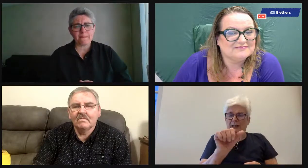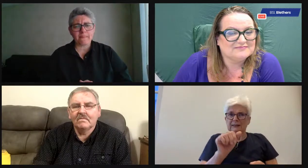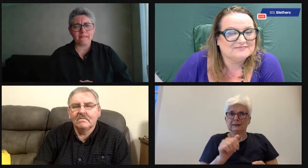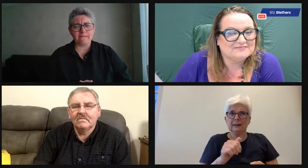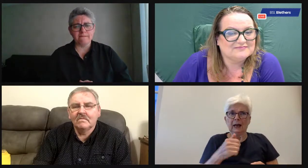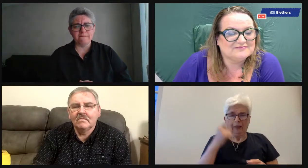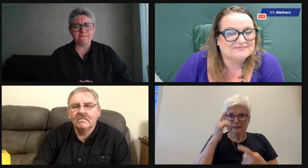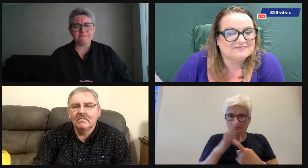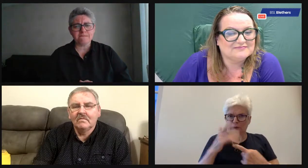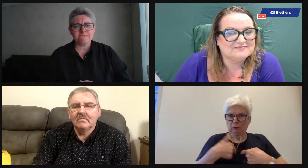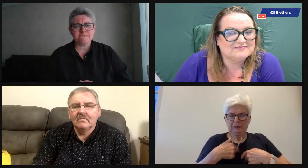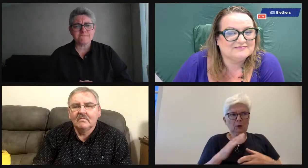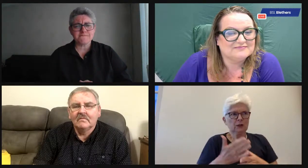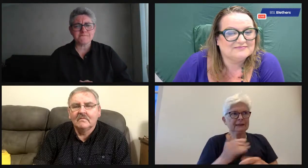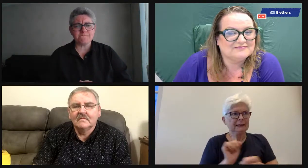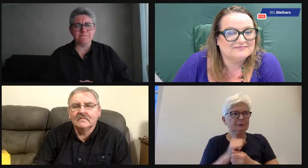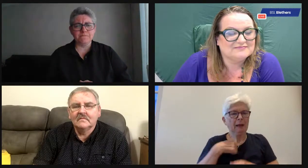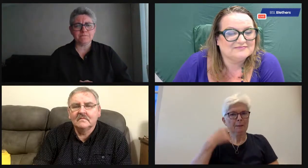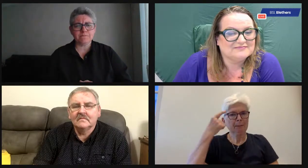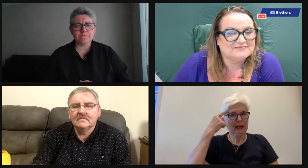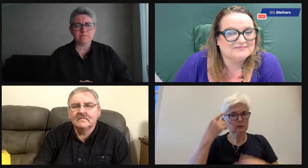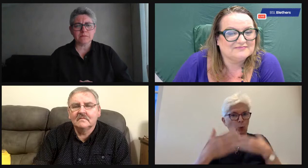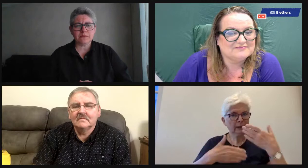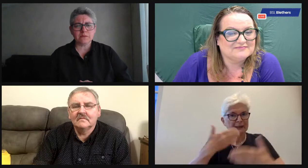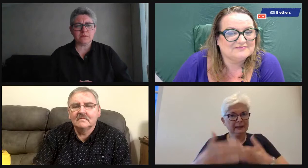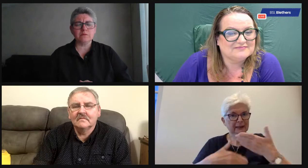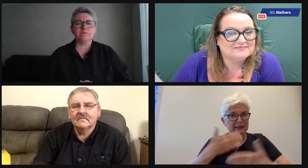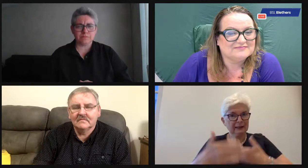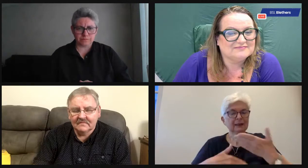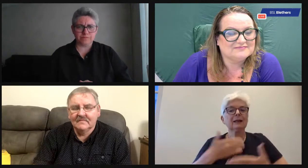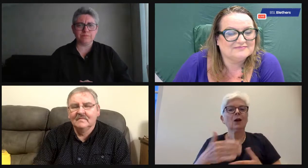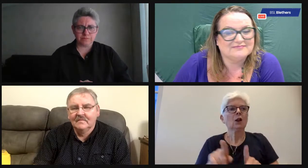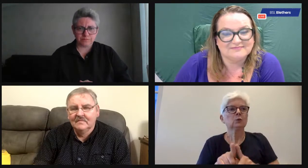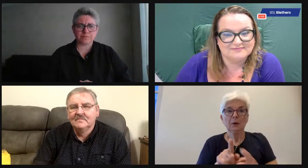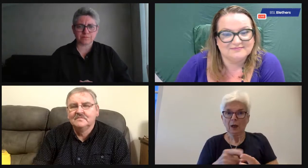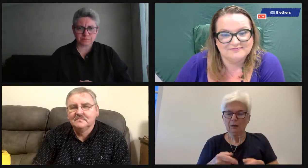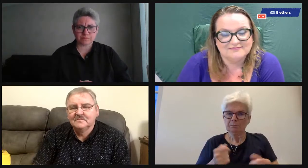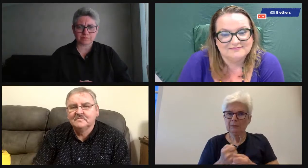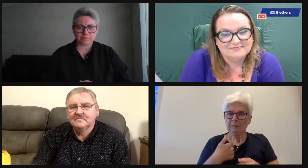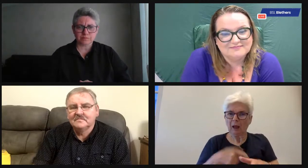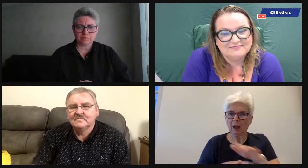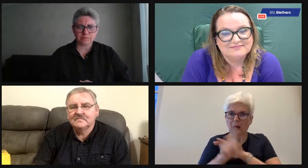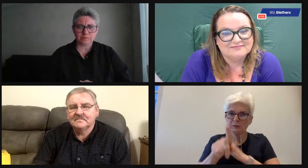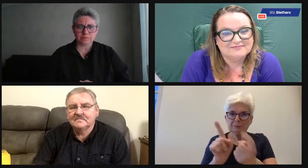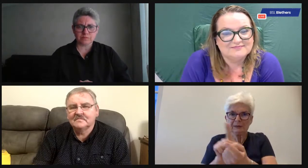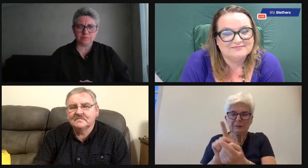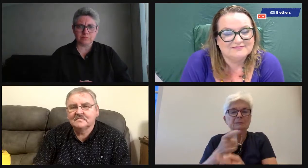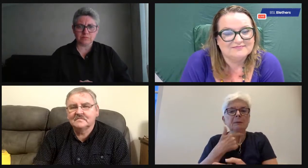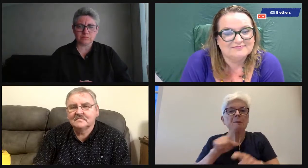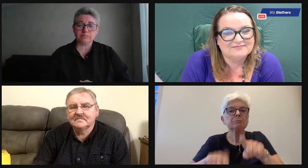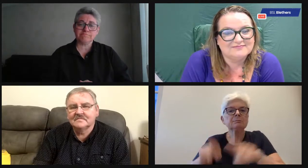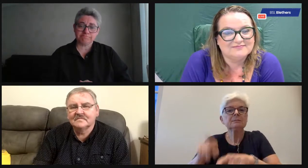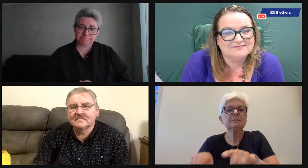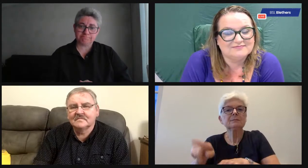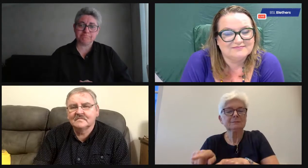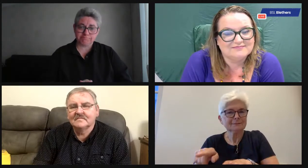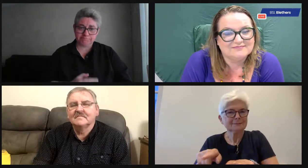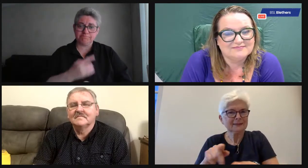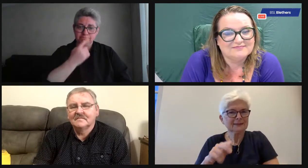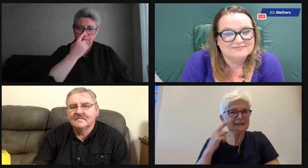say, keep you going? Yes. I think it's important for me because it keeps my mind active. And also, it makes me go out and meet